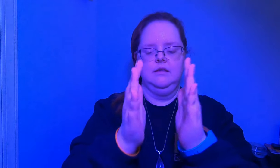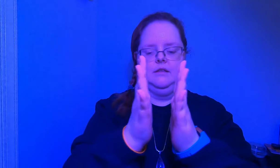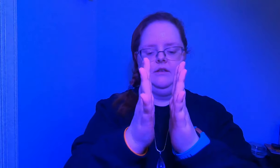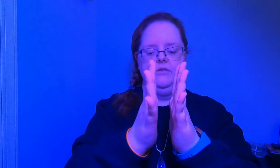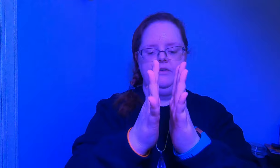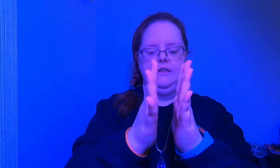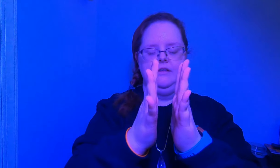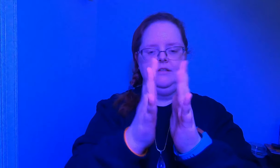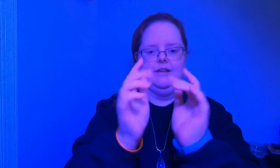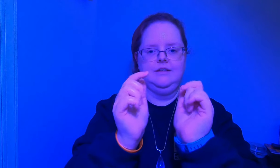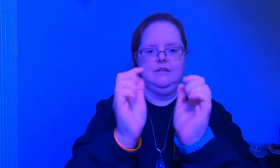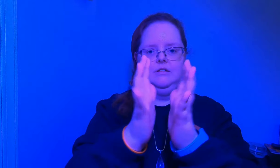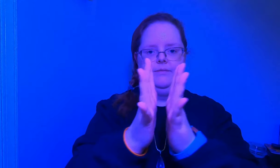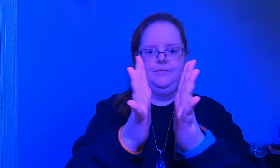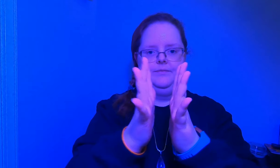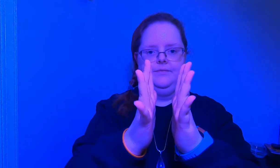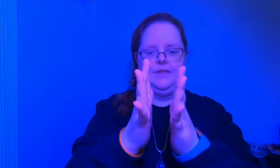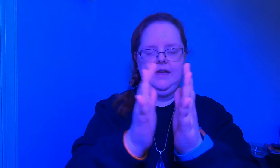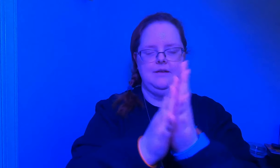you'll feel that tingle okay